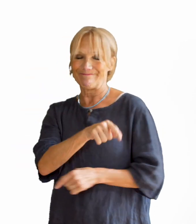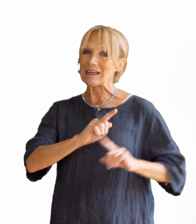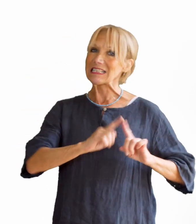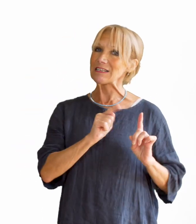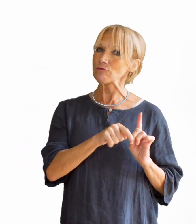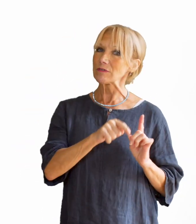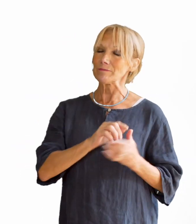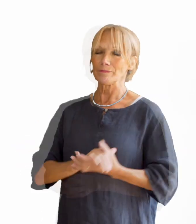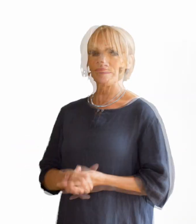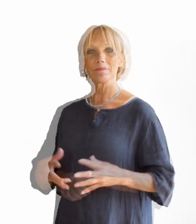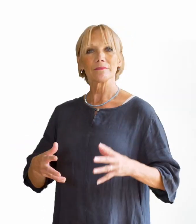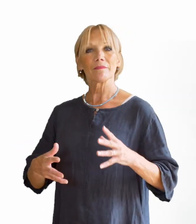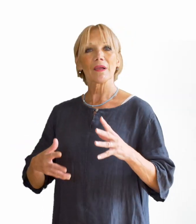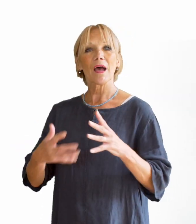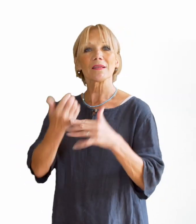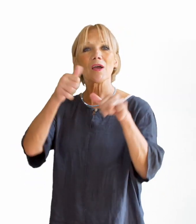to people.